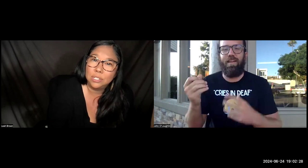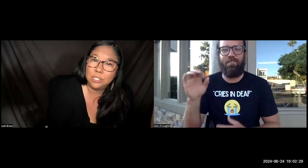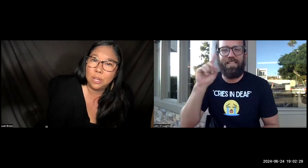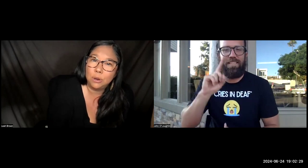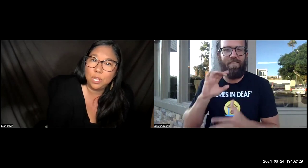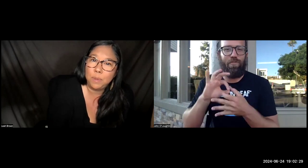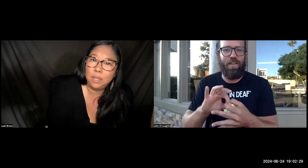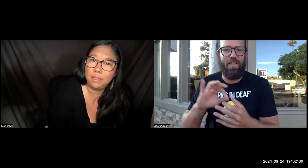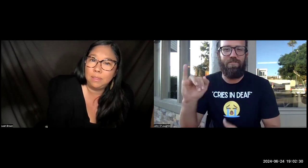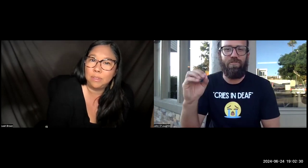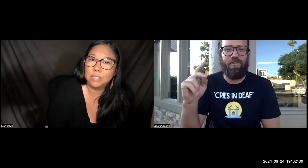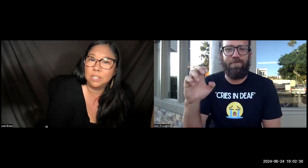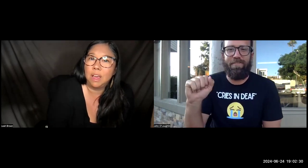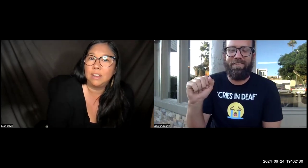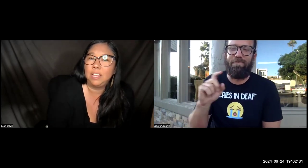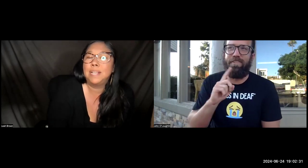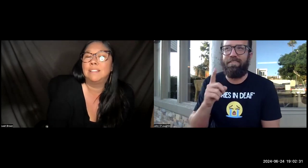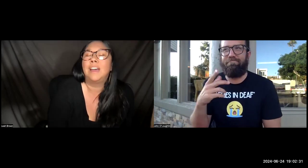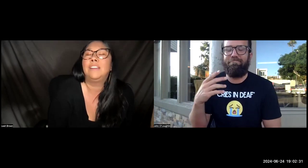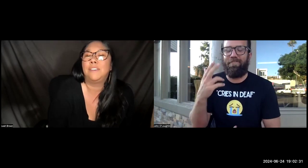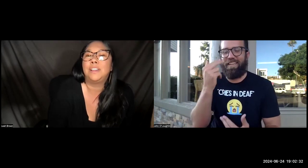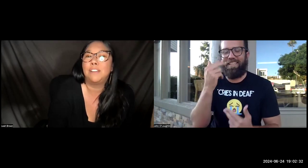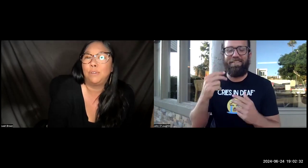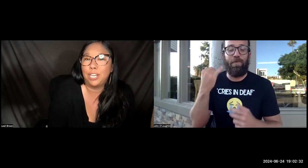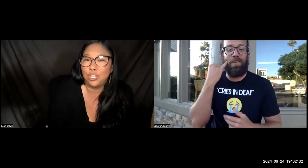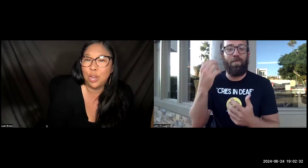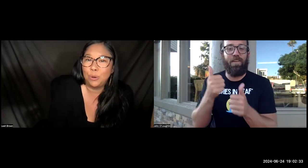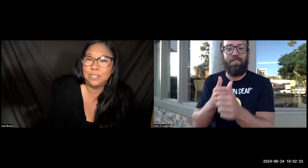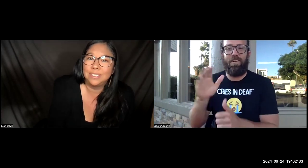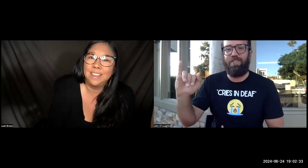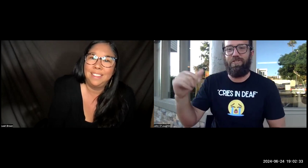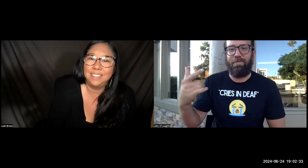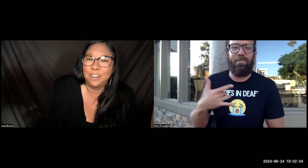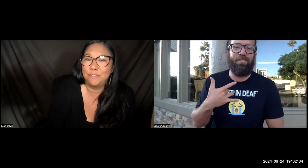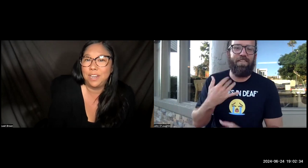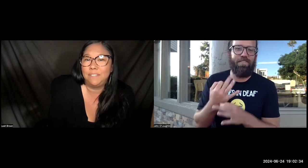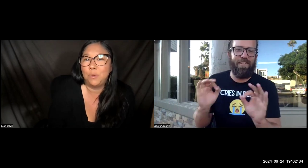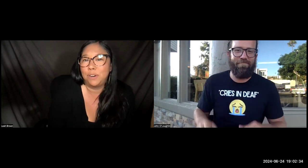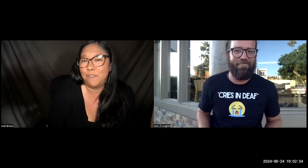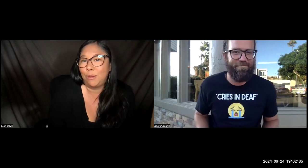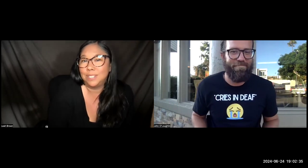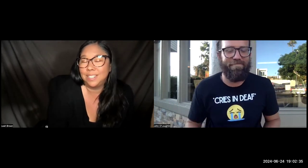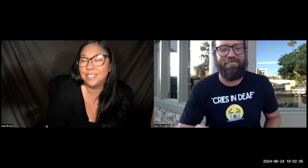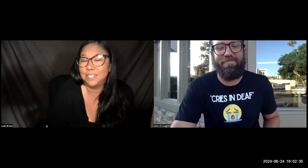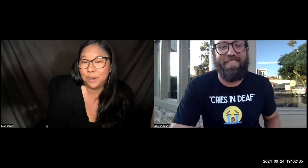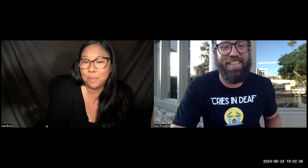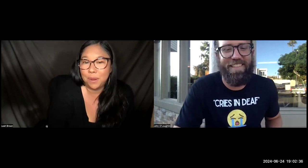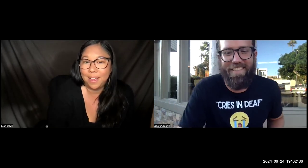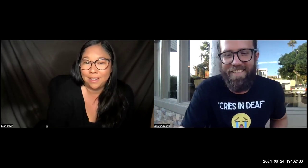So he, there's a lot of, he makes a lot of, uh, deaf related jokes, things that are funny. If you want to follow us Instagram, go ahead,